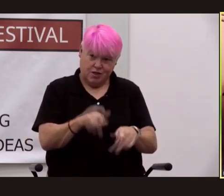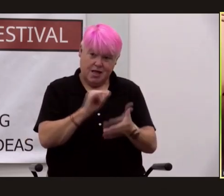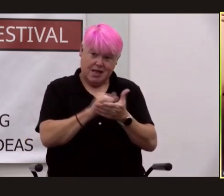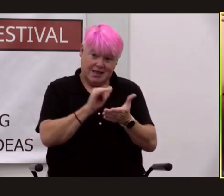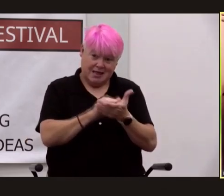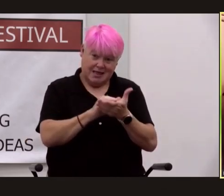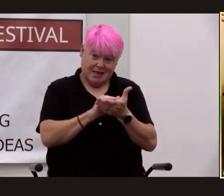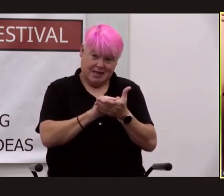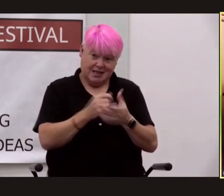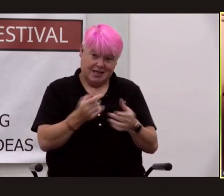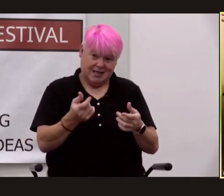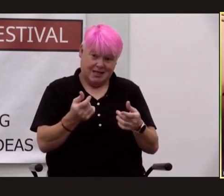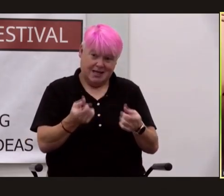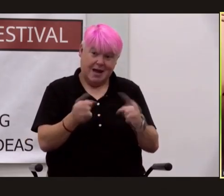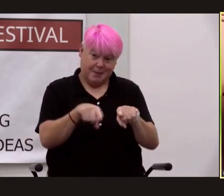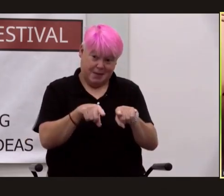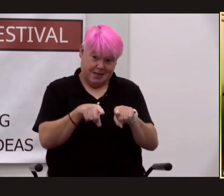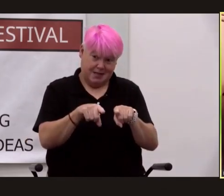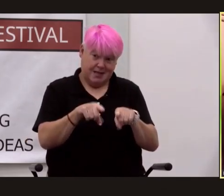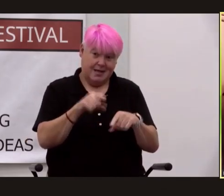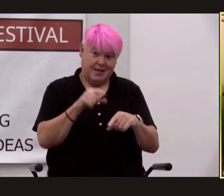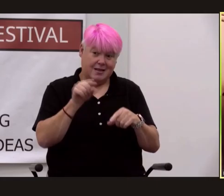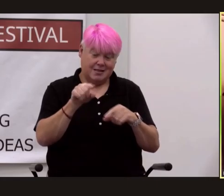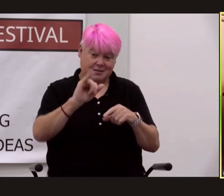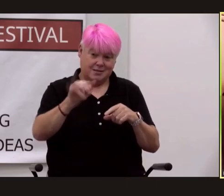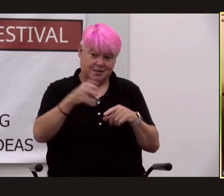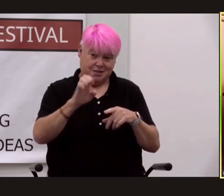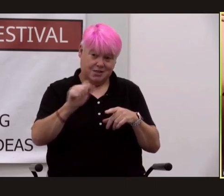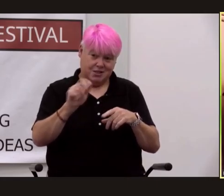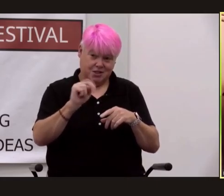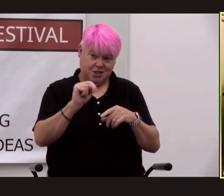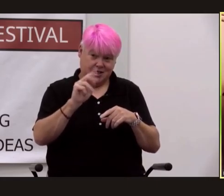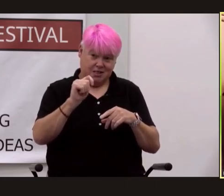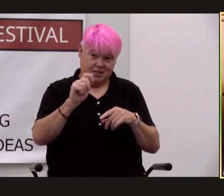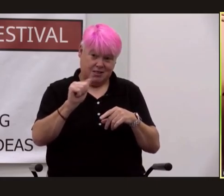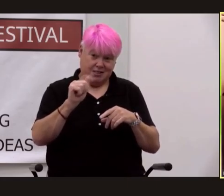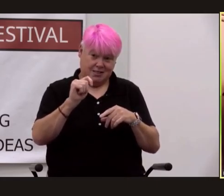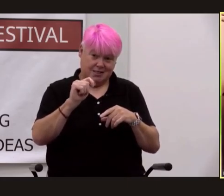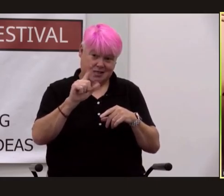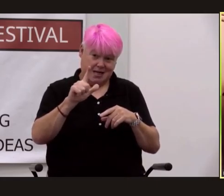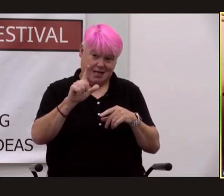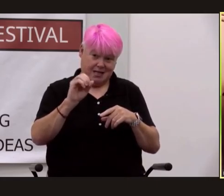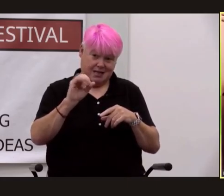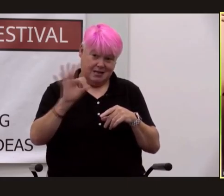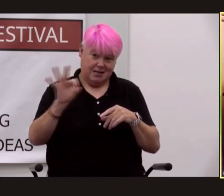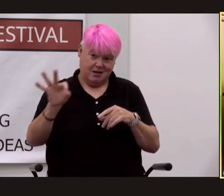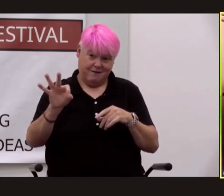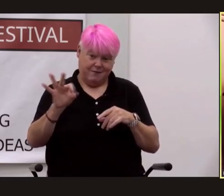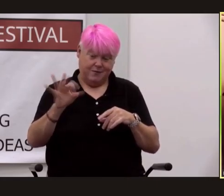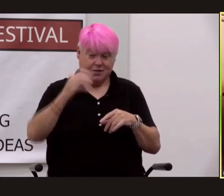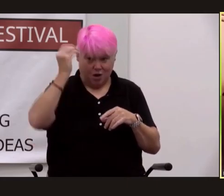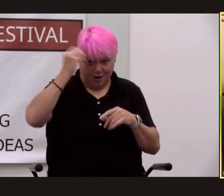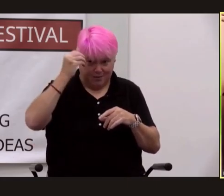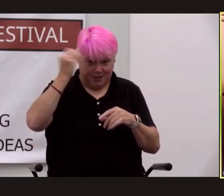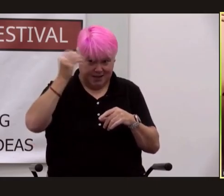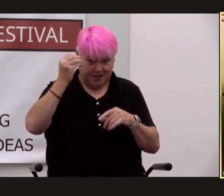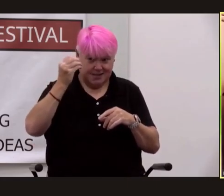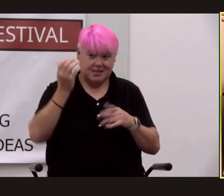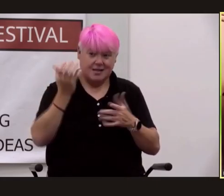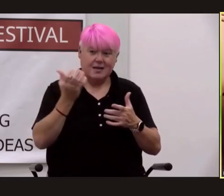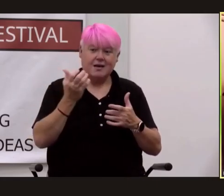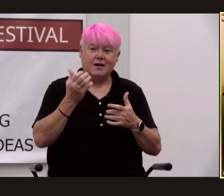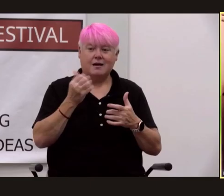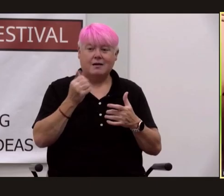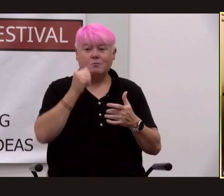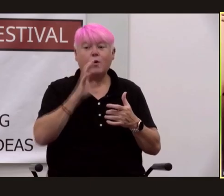happened and this one is from gene tatlock gene was oppi's mistress gene was a uh a